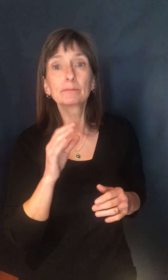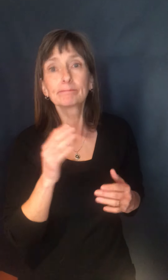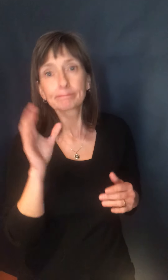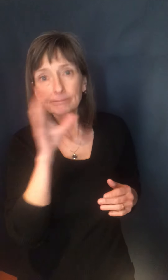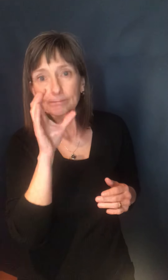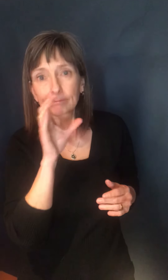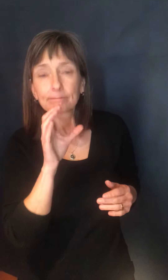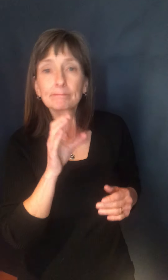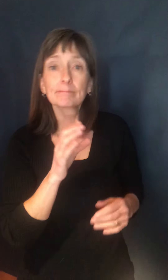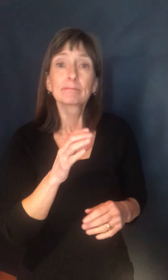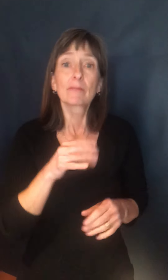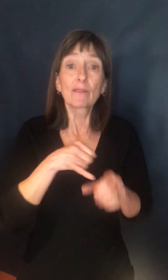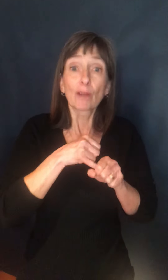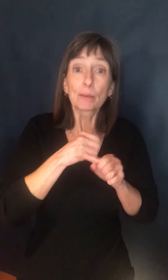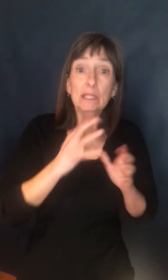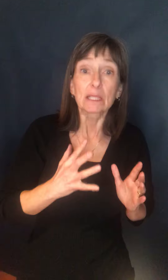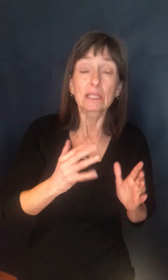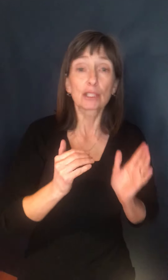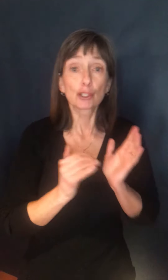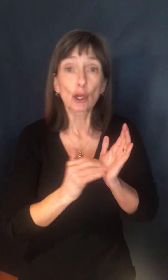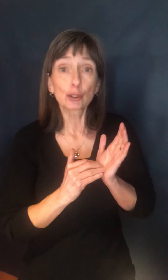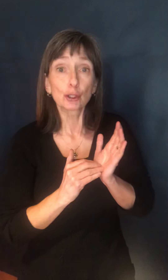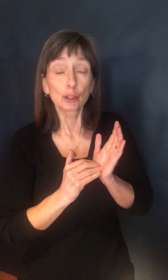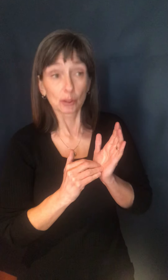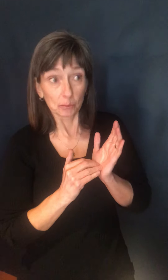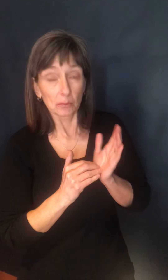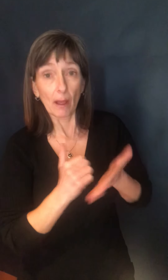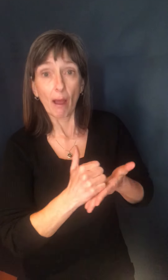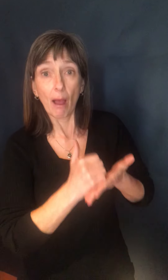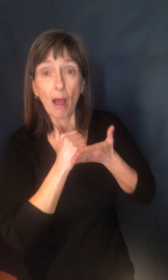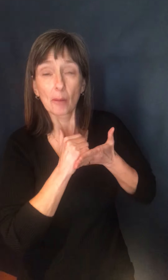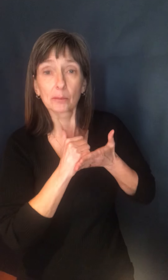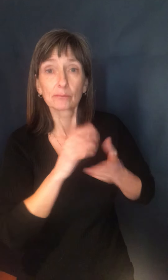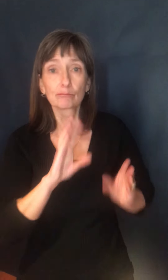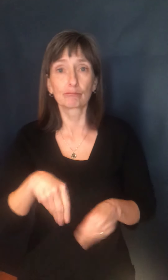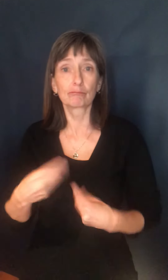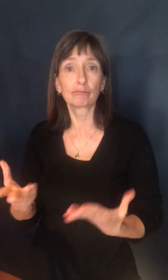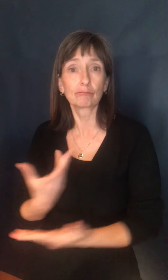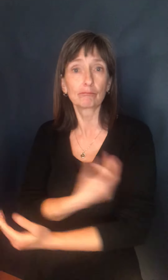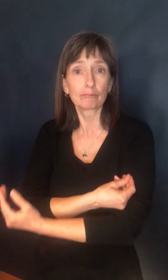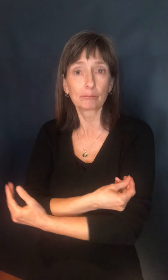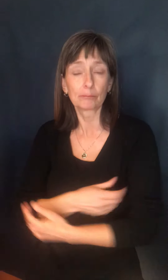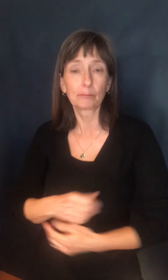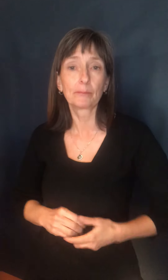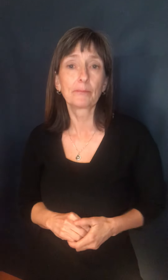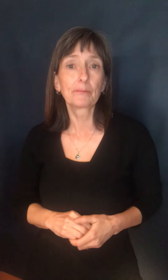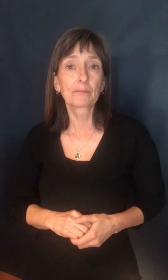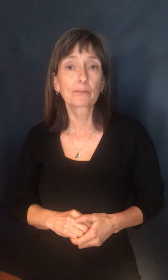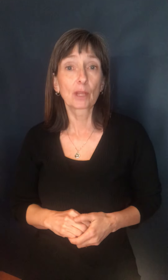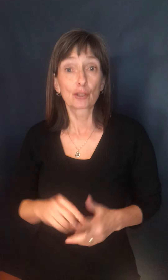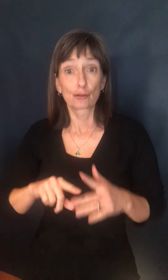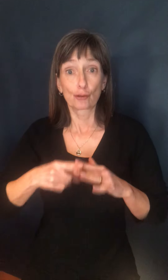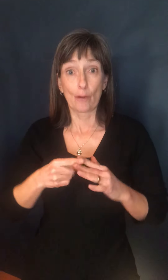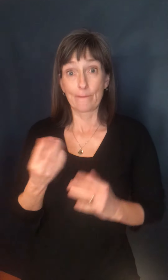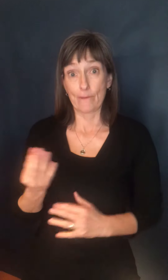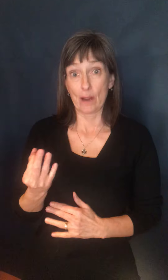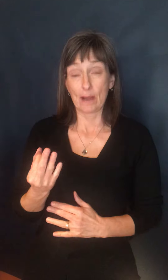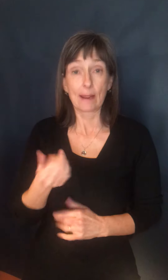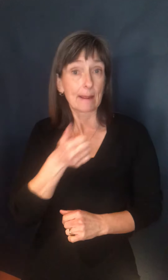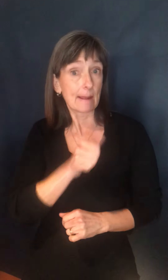supporting the continued deployment of the provincial COVID-19 vaccination plan. So starting Friday, physicians and pharmacists will